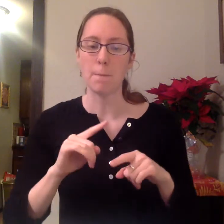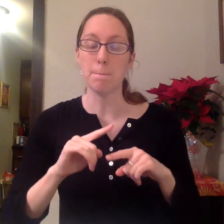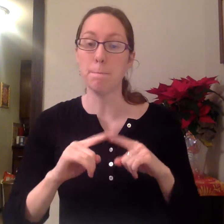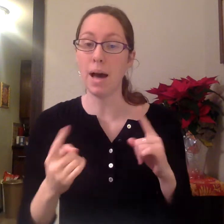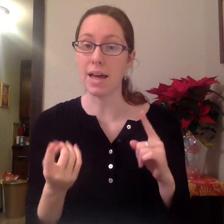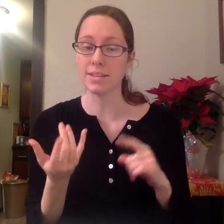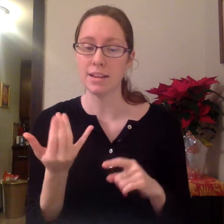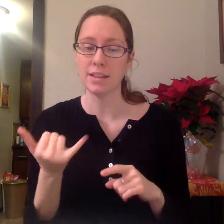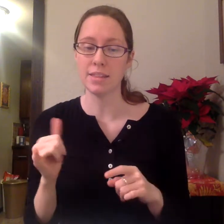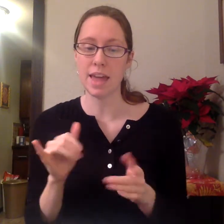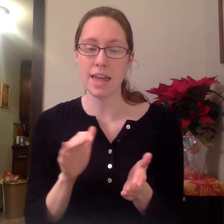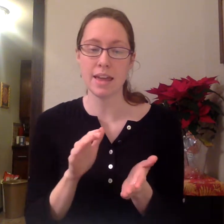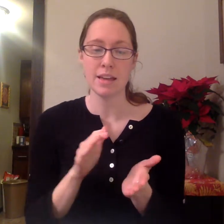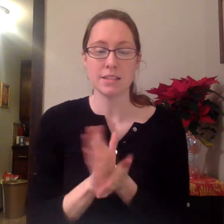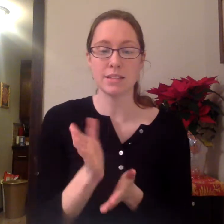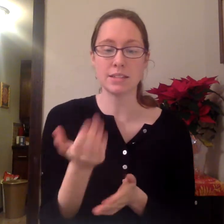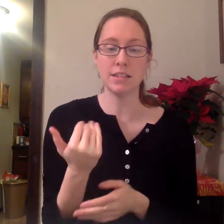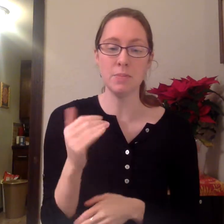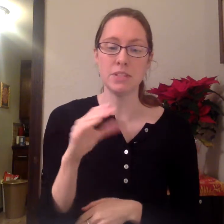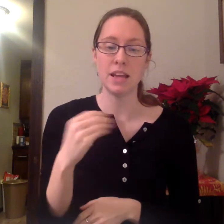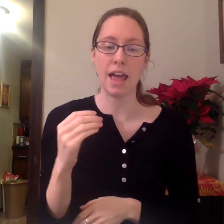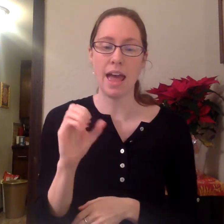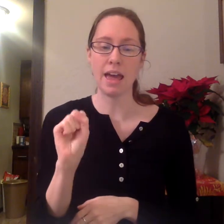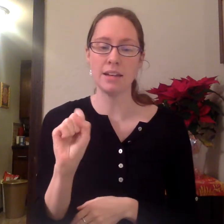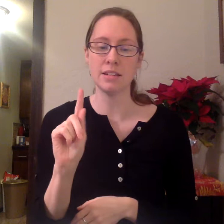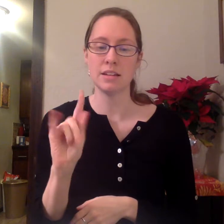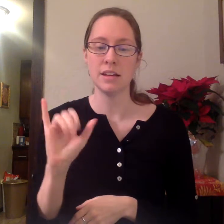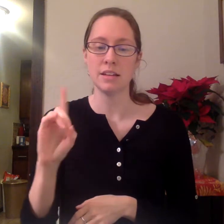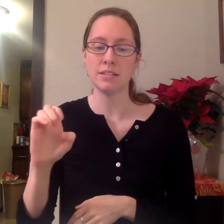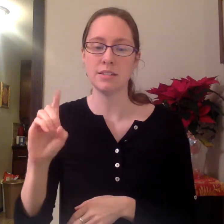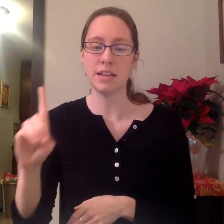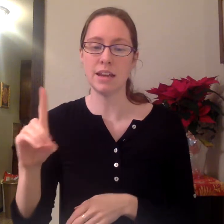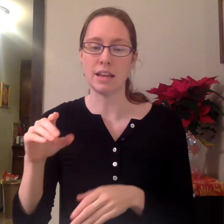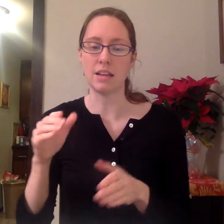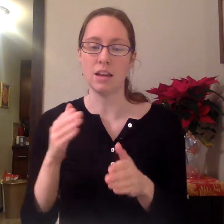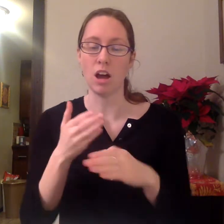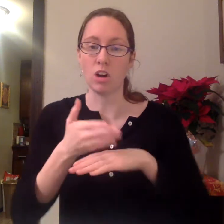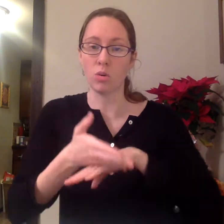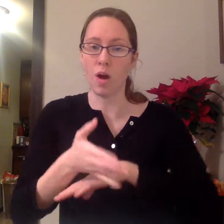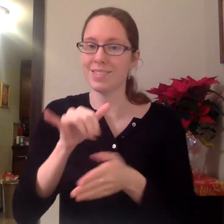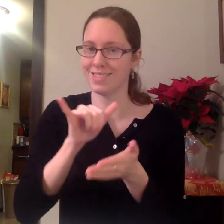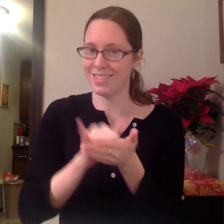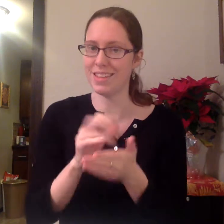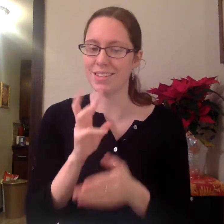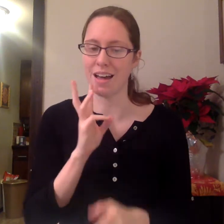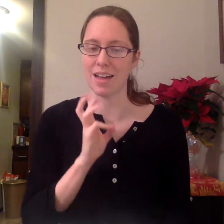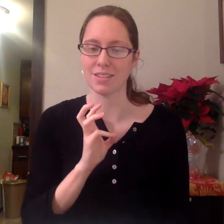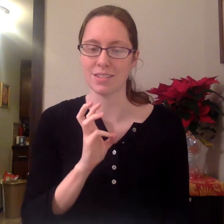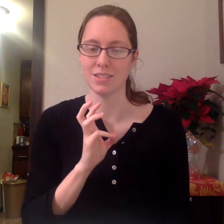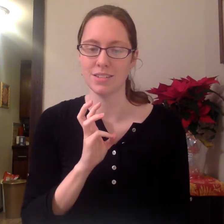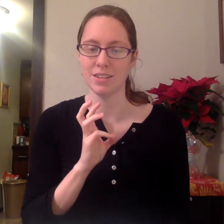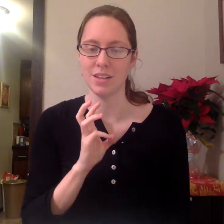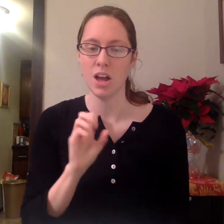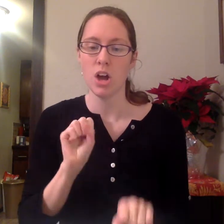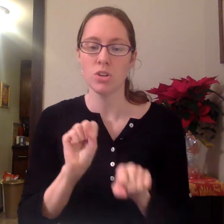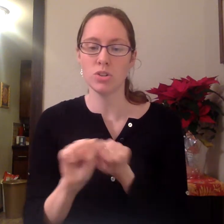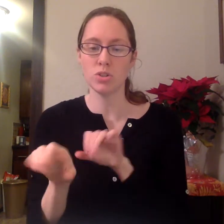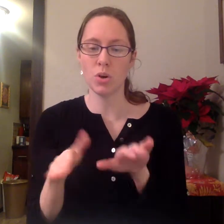but they slipped and skidded across this ice. So